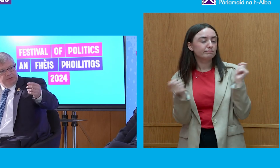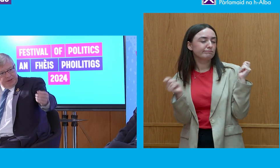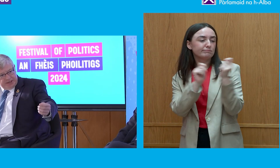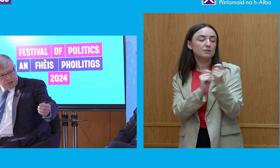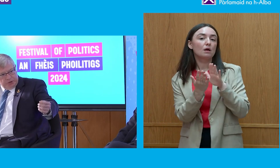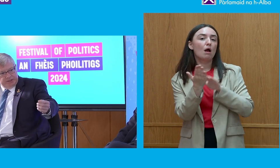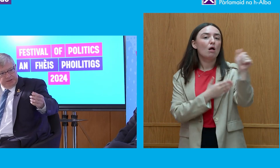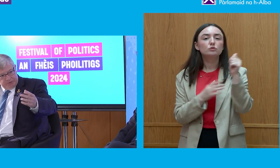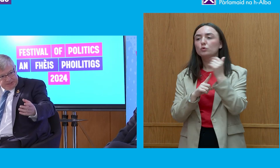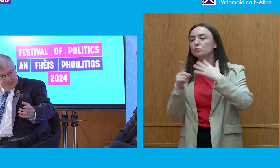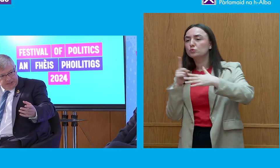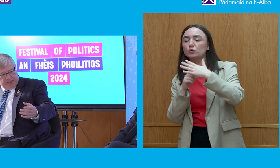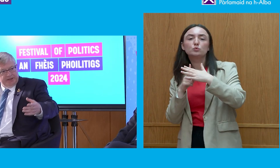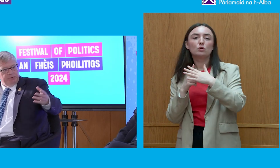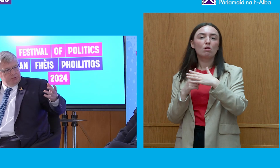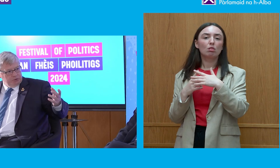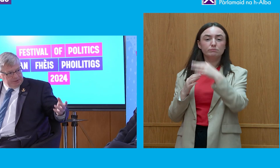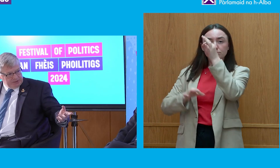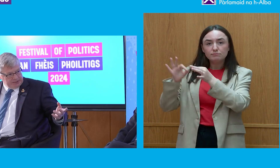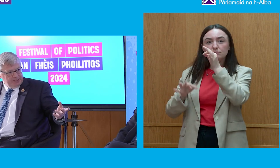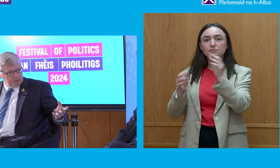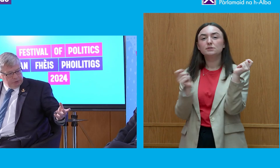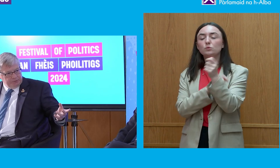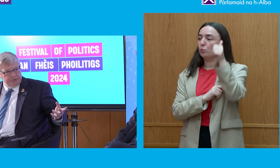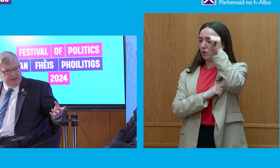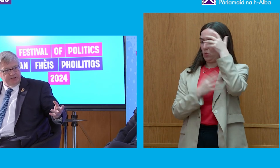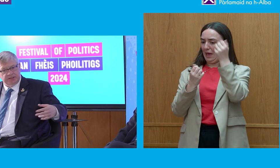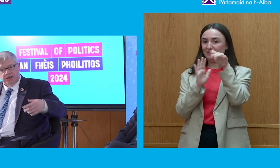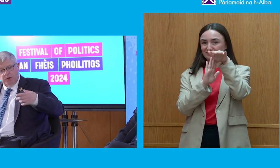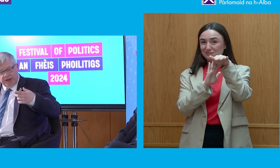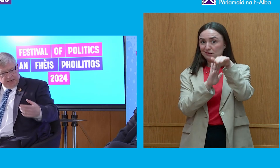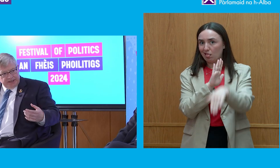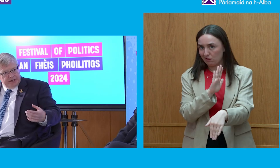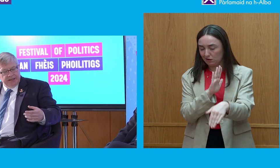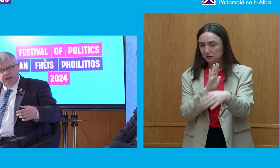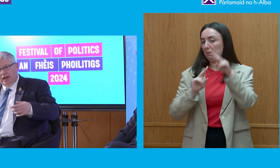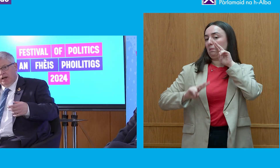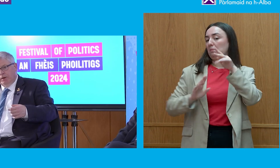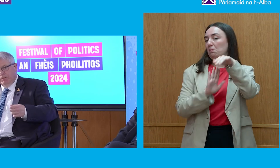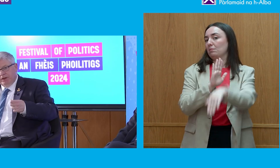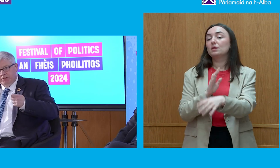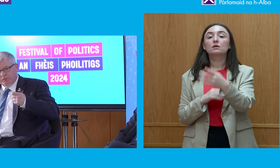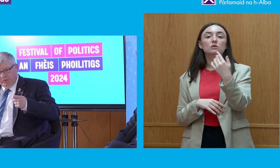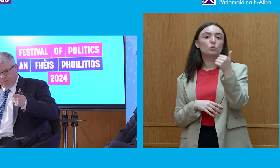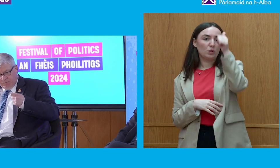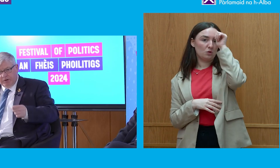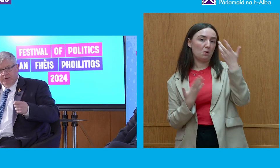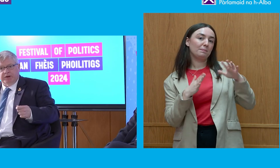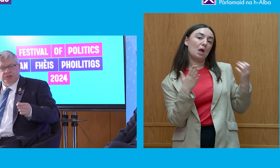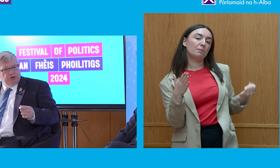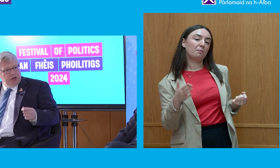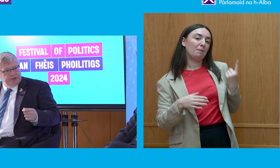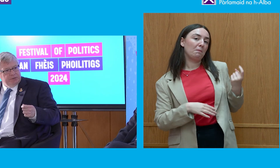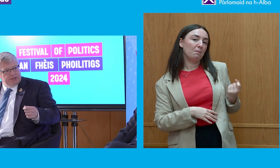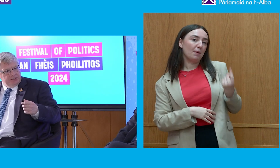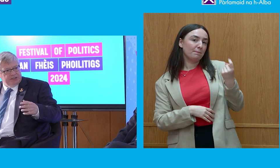about the figures showing that there is a decline, we've talked about single one-off events where clearly there is very,